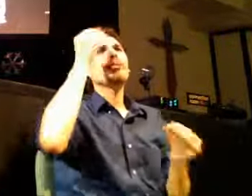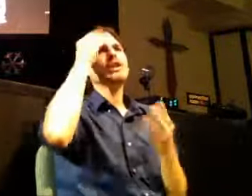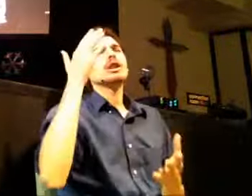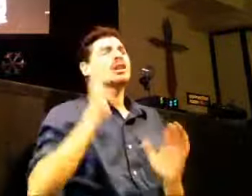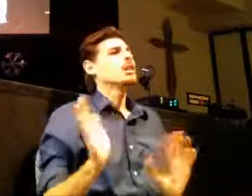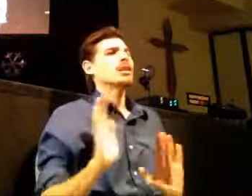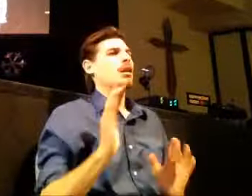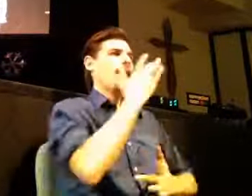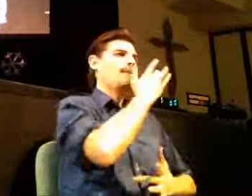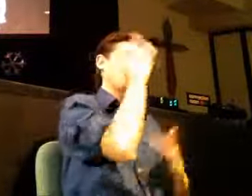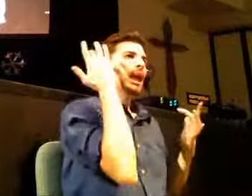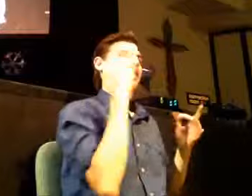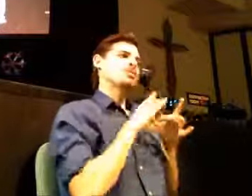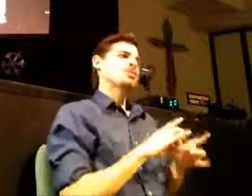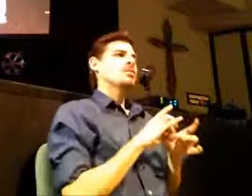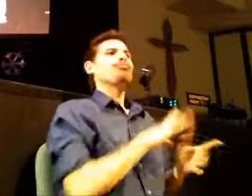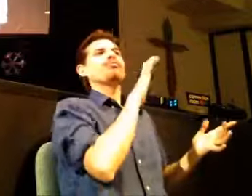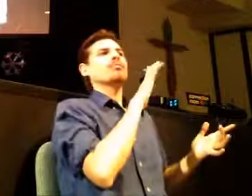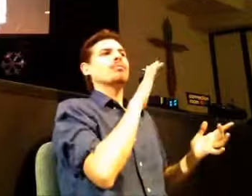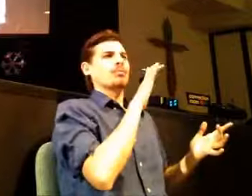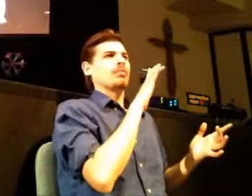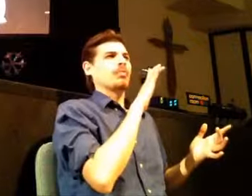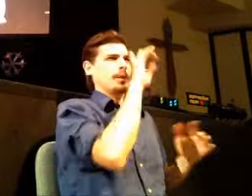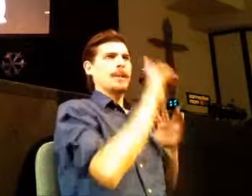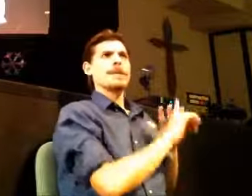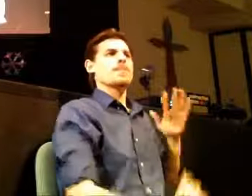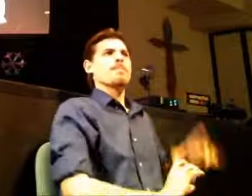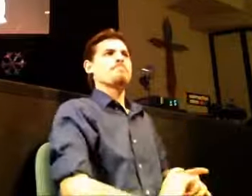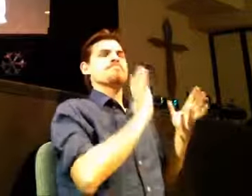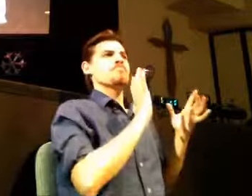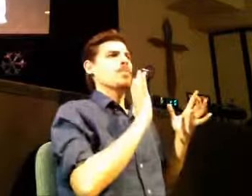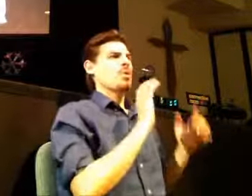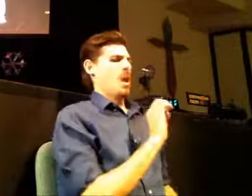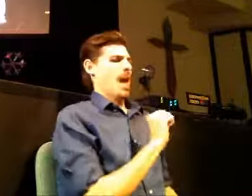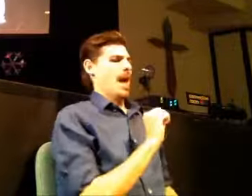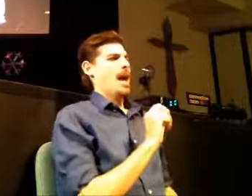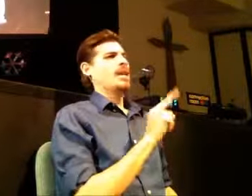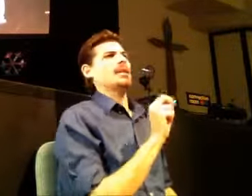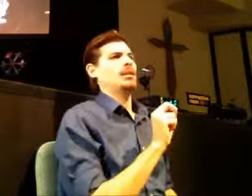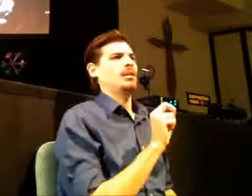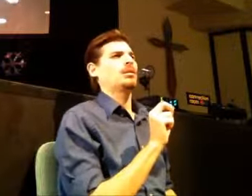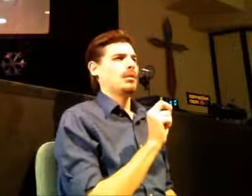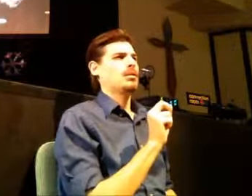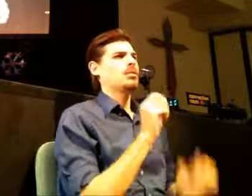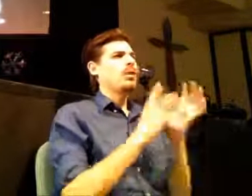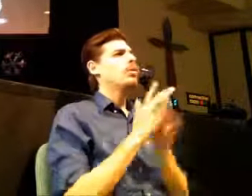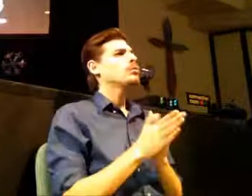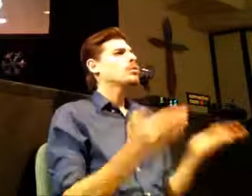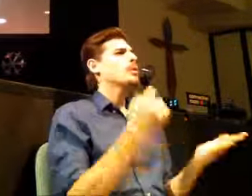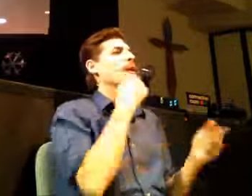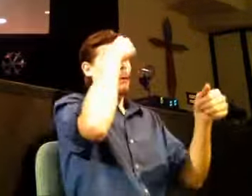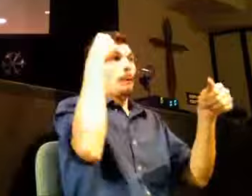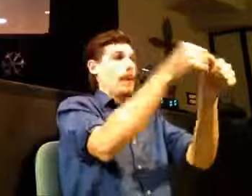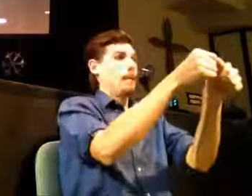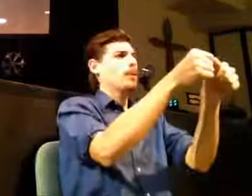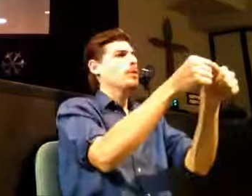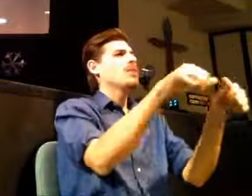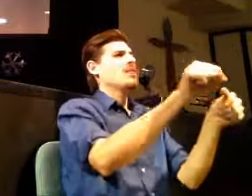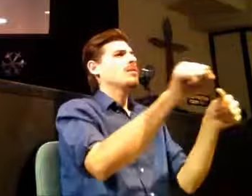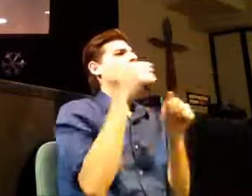forgetting the essence of something and what I want to talk about here is this notion of the essence or the sense of something that whenever scripture is talking about remember something it will talk about specifics um but it's getting at